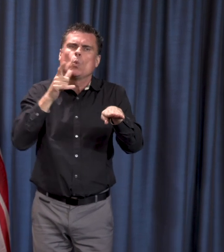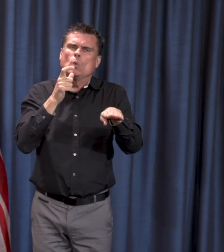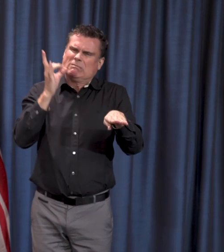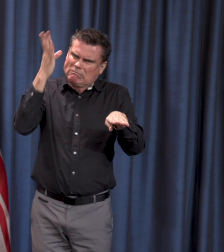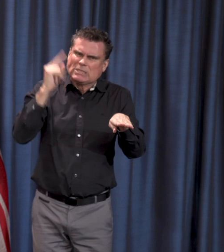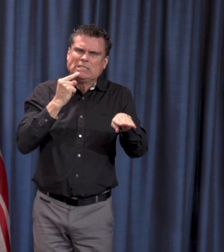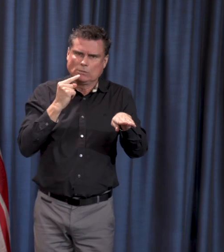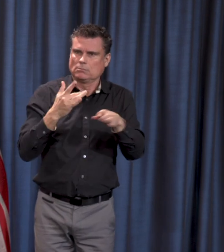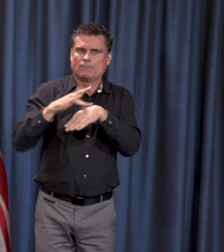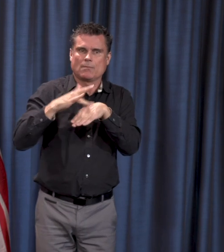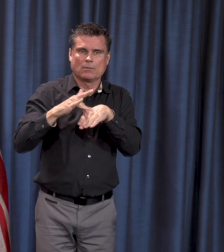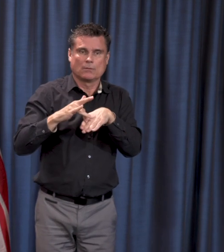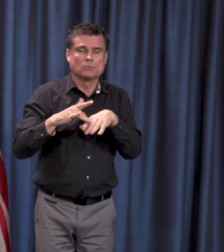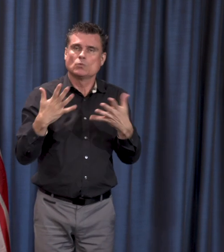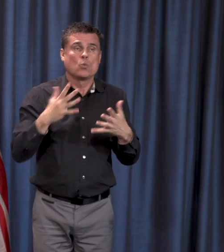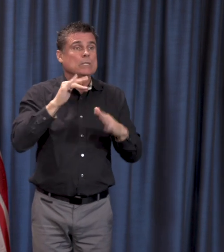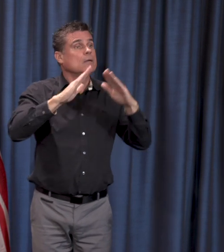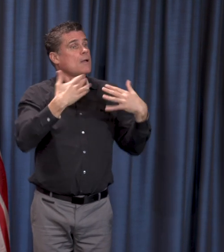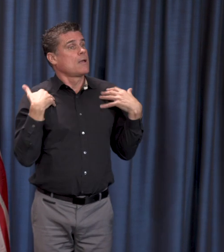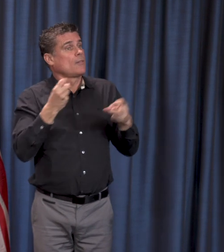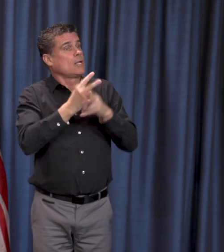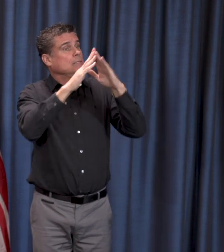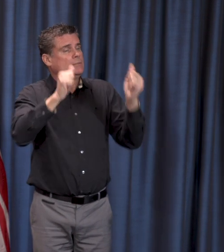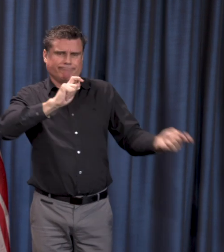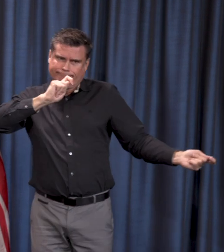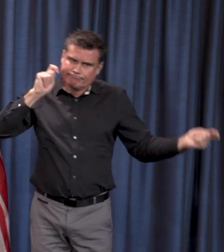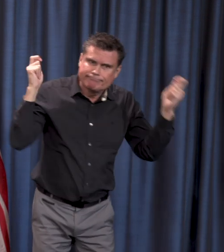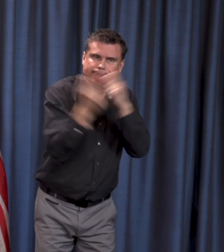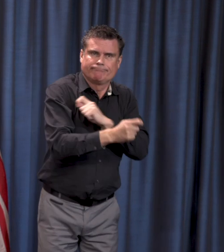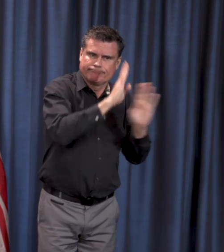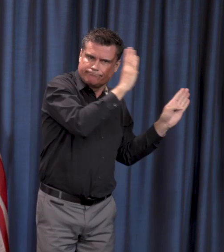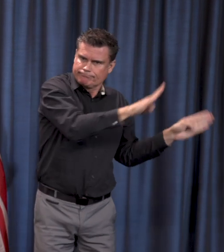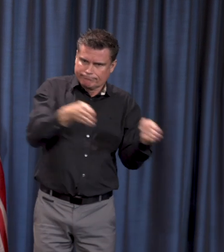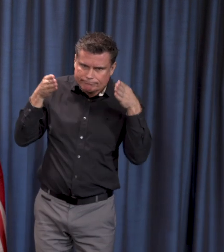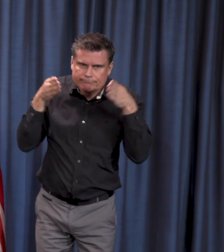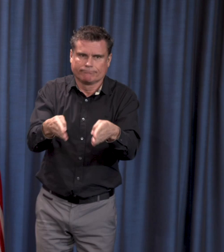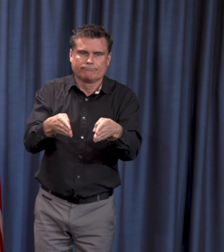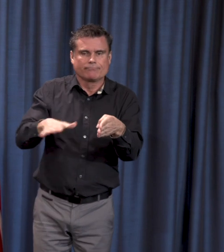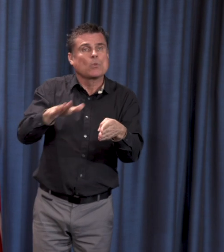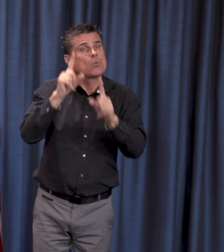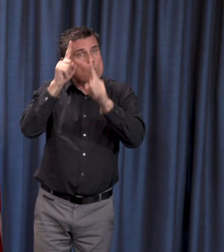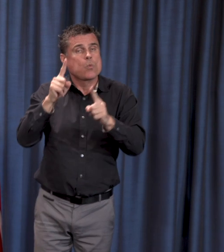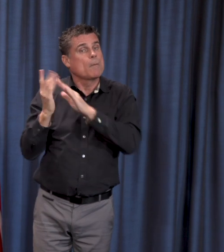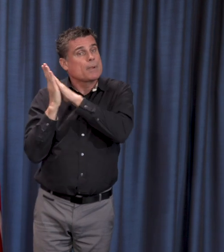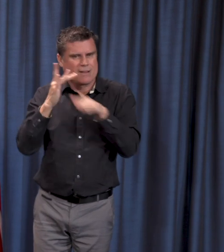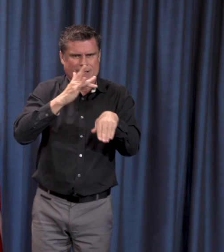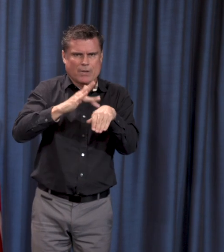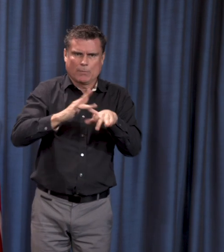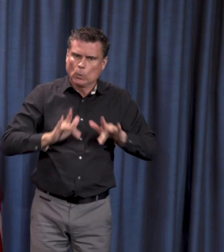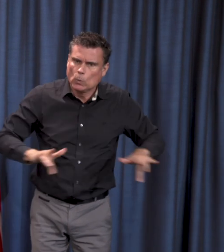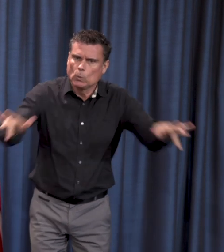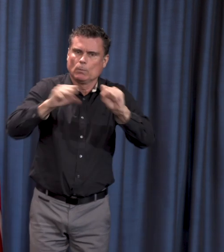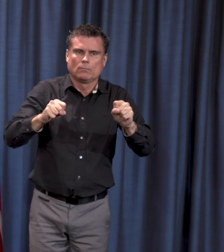in our system. And I think one that we need to acknowledge, because it is also a very significant